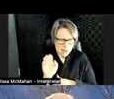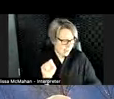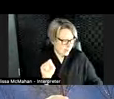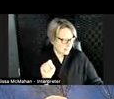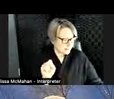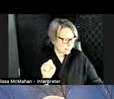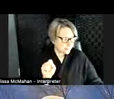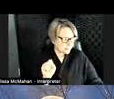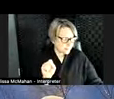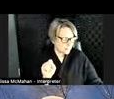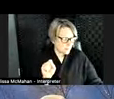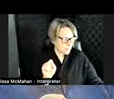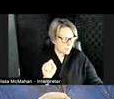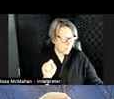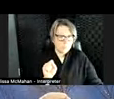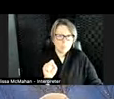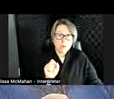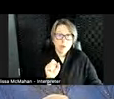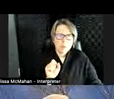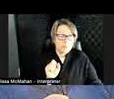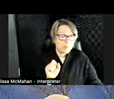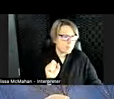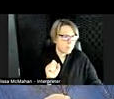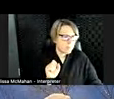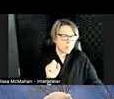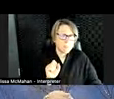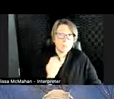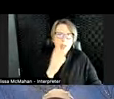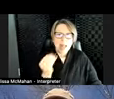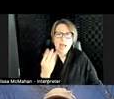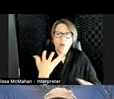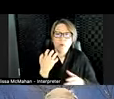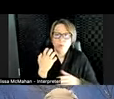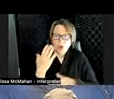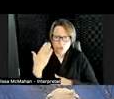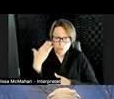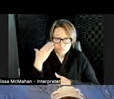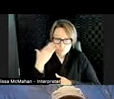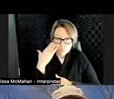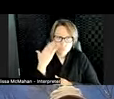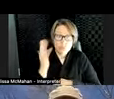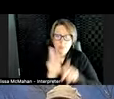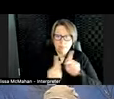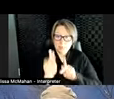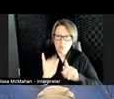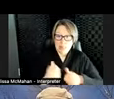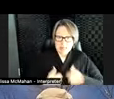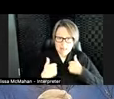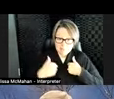acknowledge the indigenous peoples who lived on this land for a long time, and many who continue to